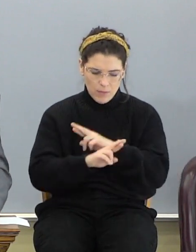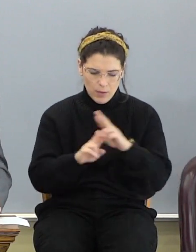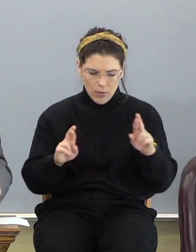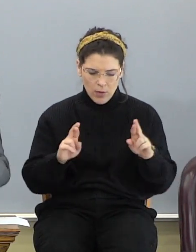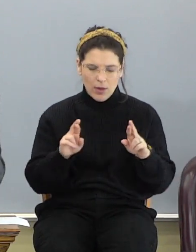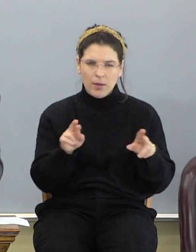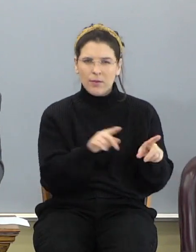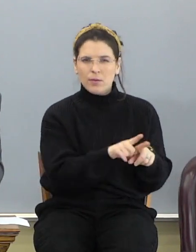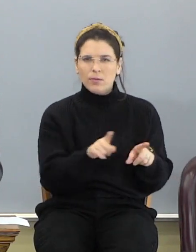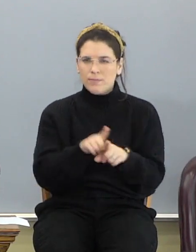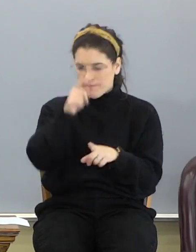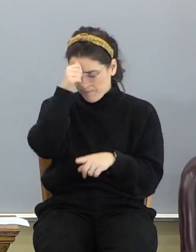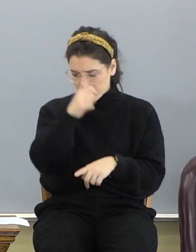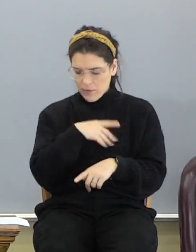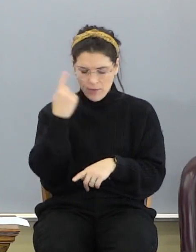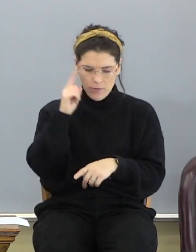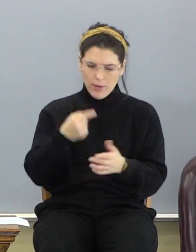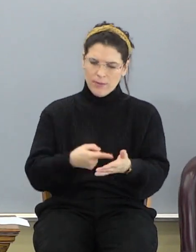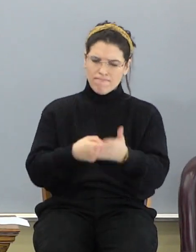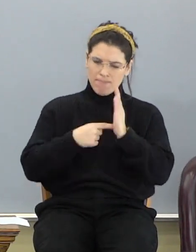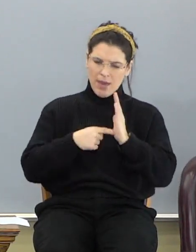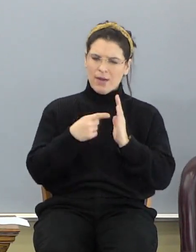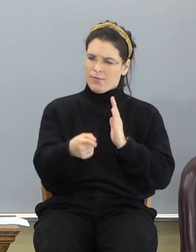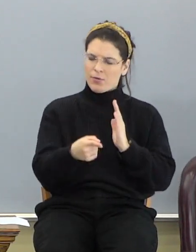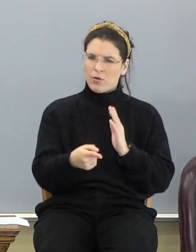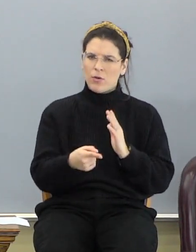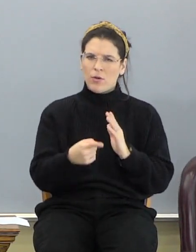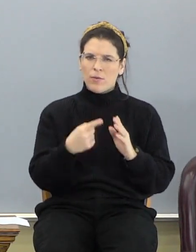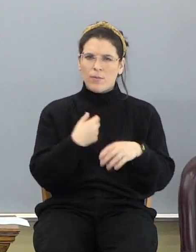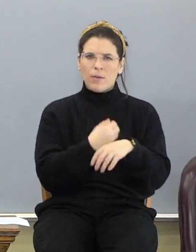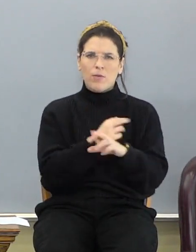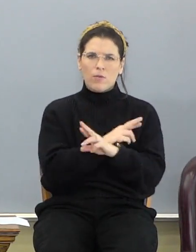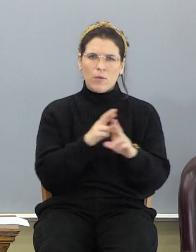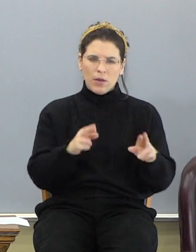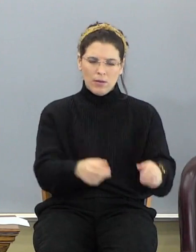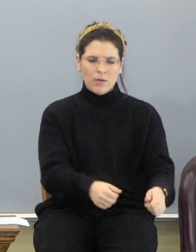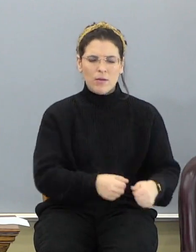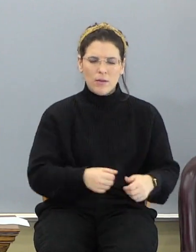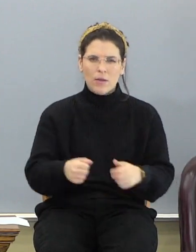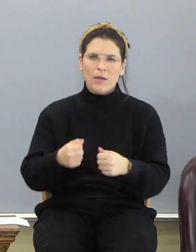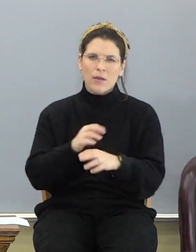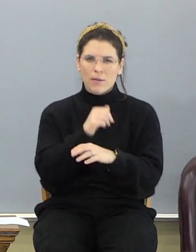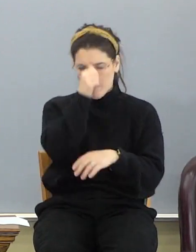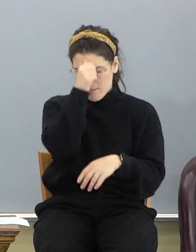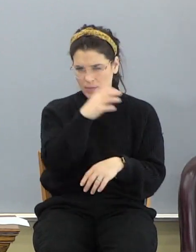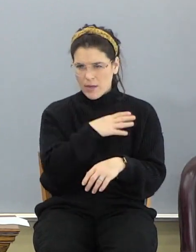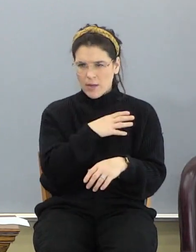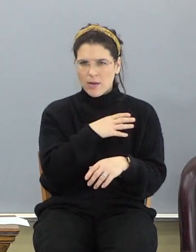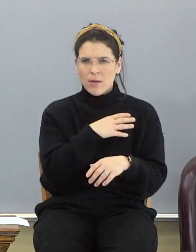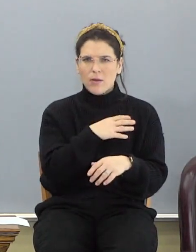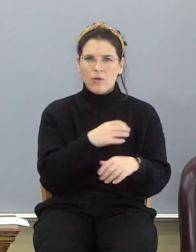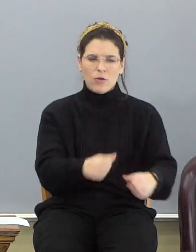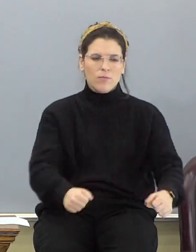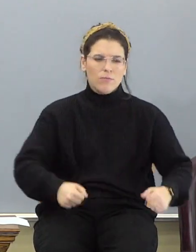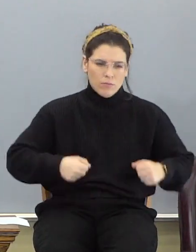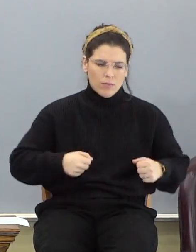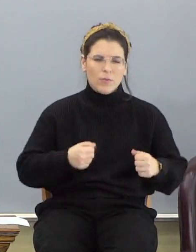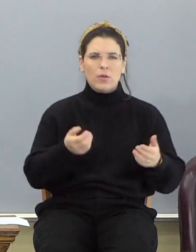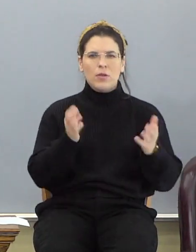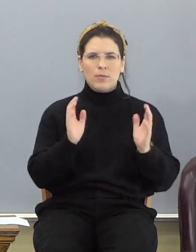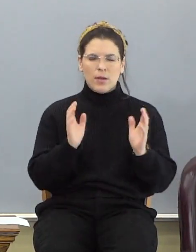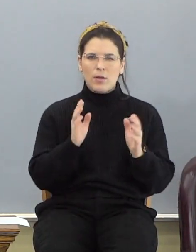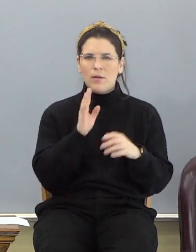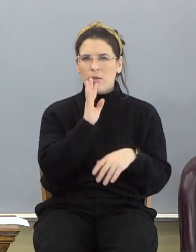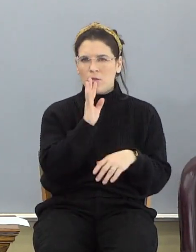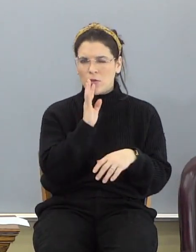man, for I will demand of thee, and answer thou. When He says, gird up your loins like a man, He's not talking about, you know, put your big britches on, guys, let's talk.